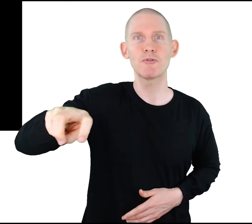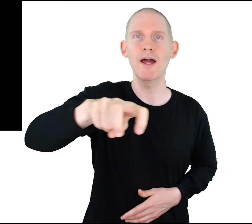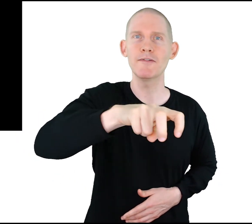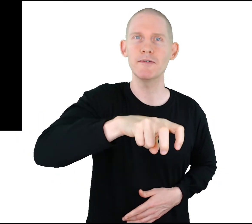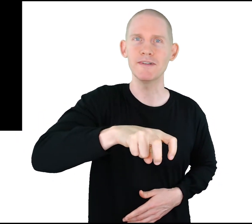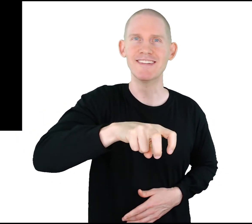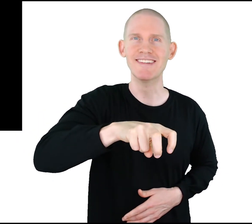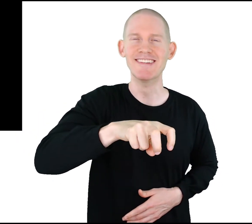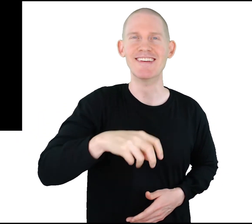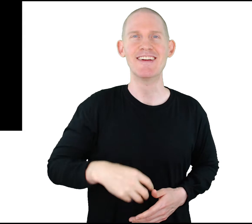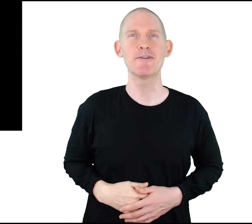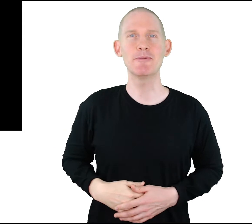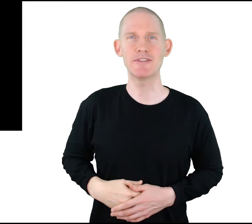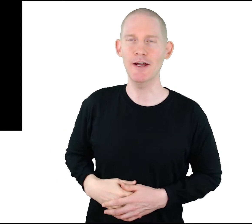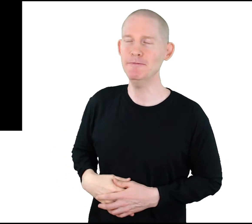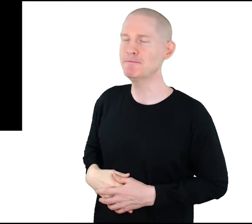Travel. From the side.